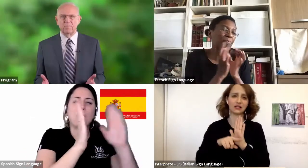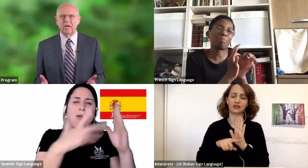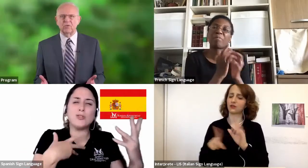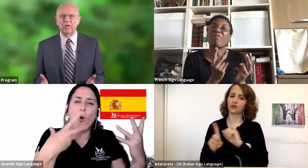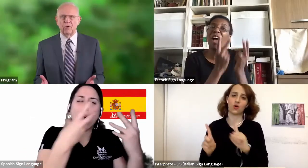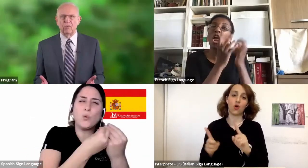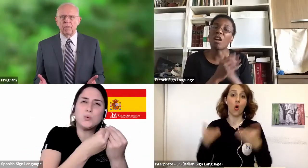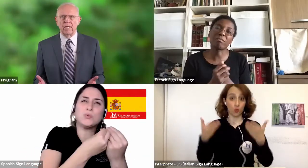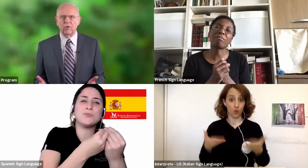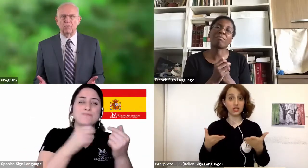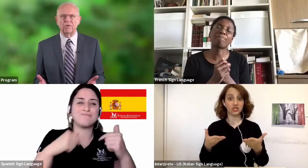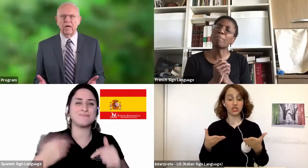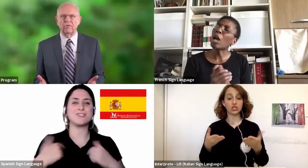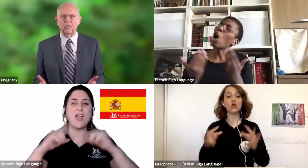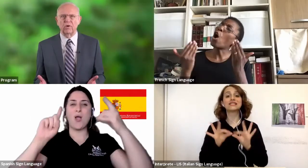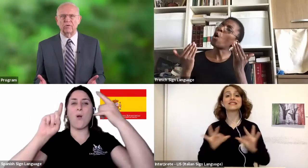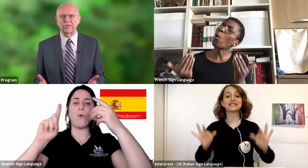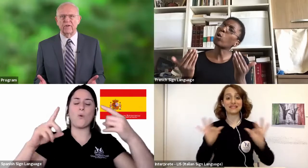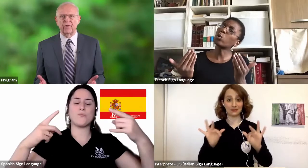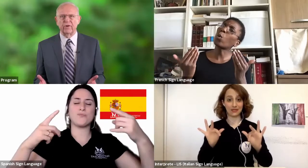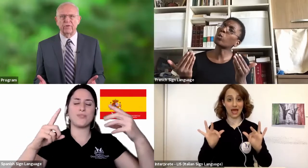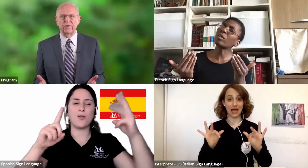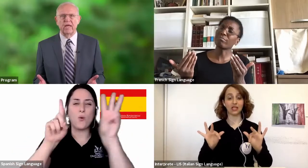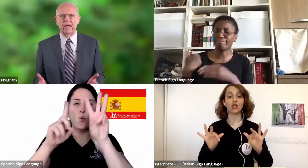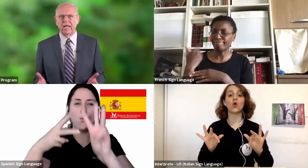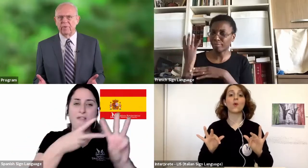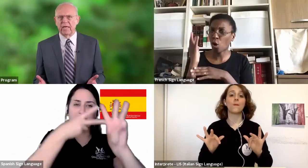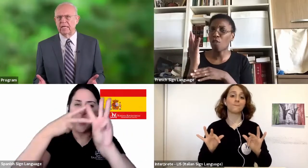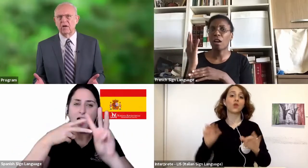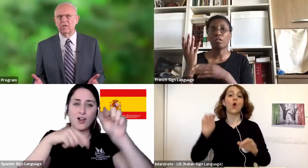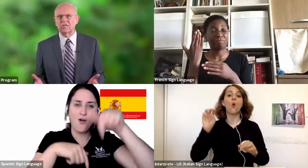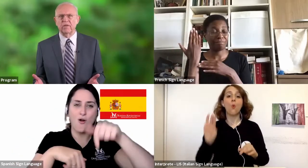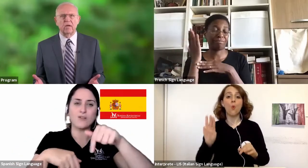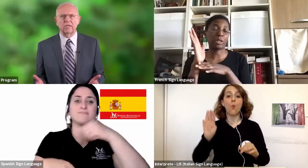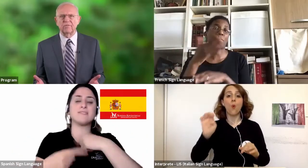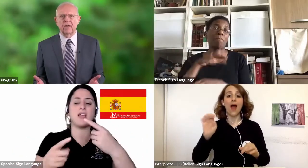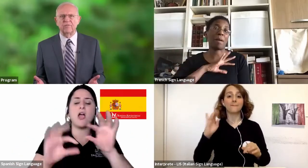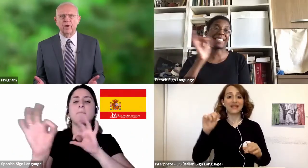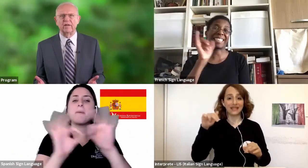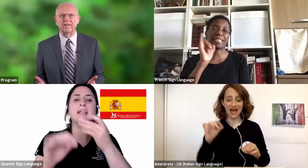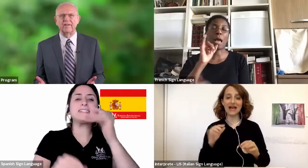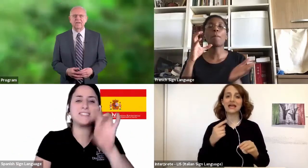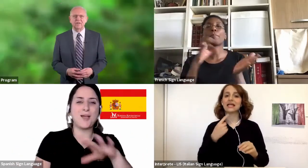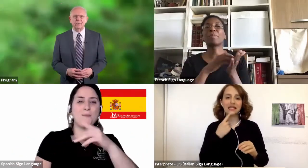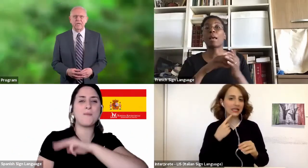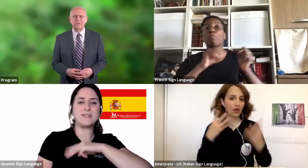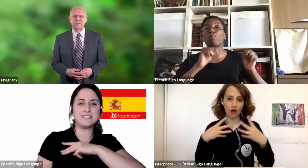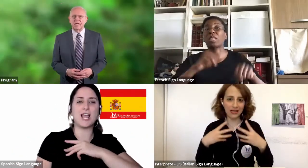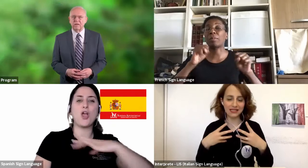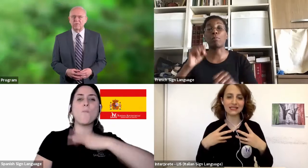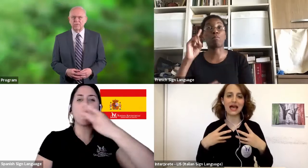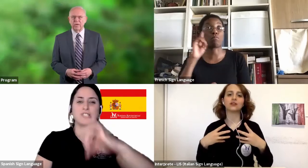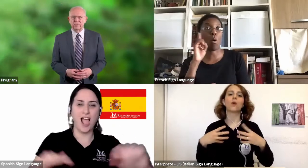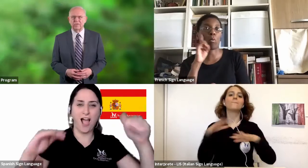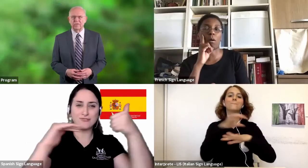because we know many homes around the world are suffering hurt and pain caused by the loss of a loved one. This raises